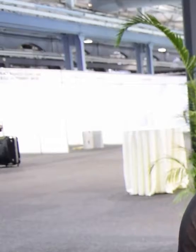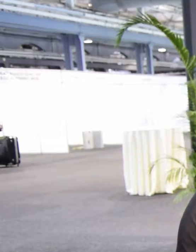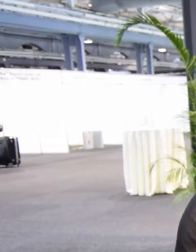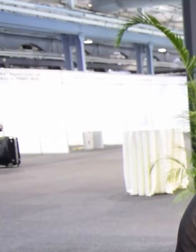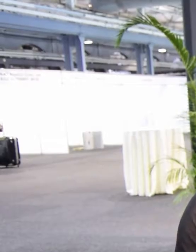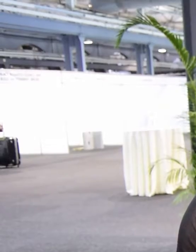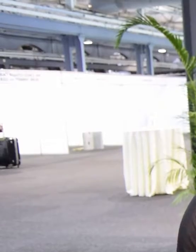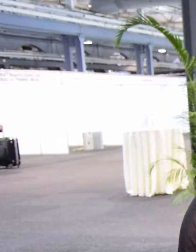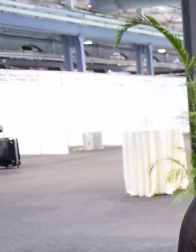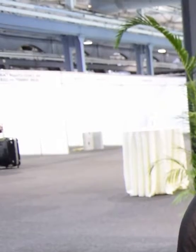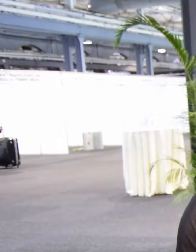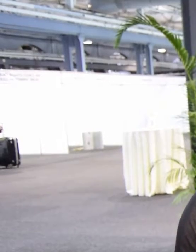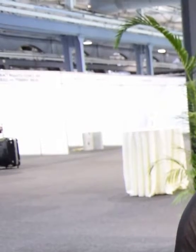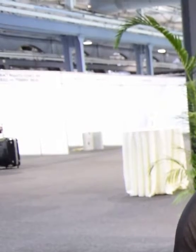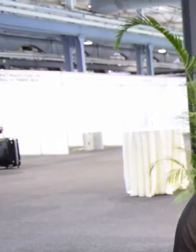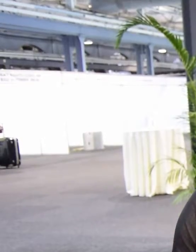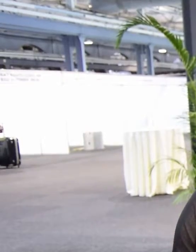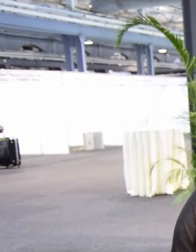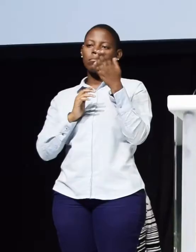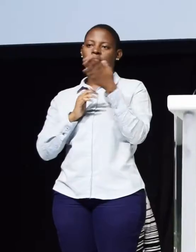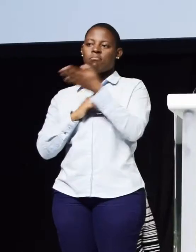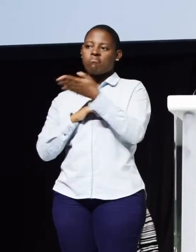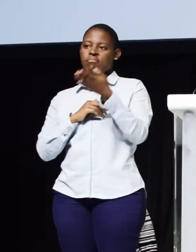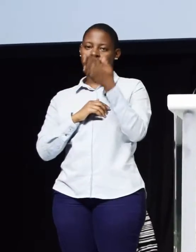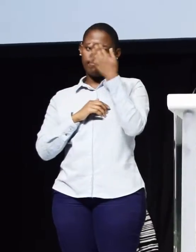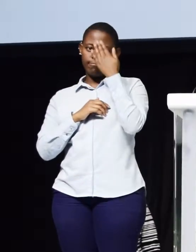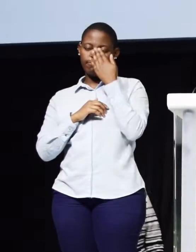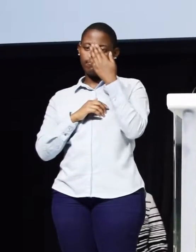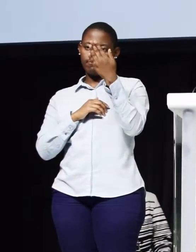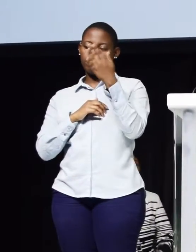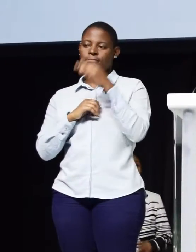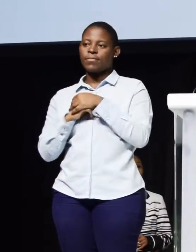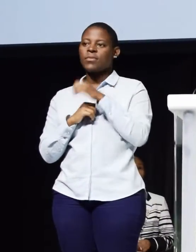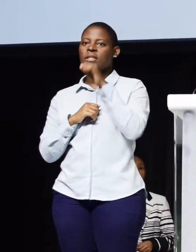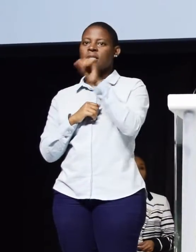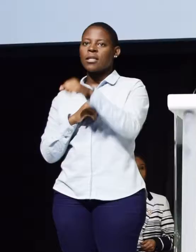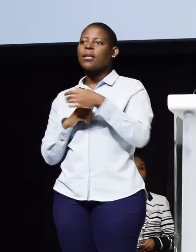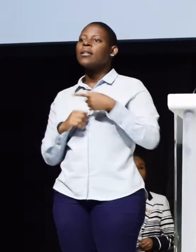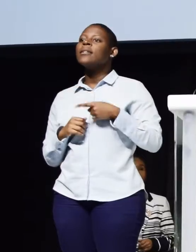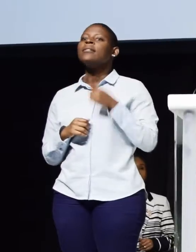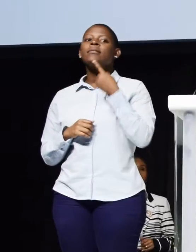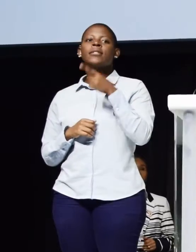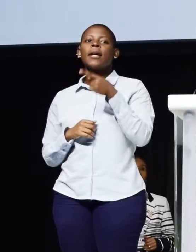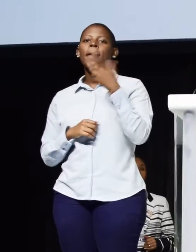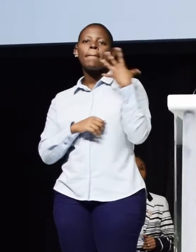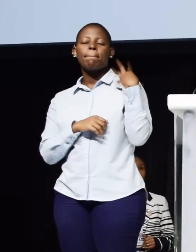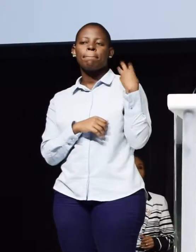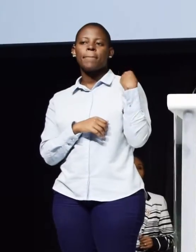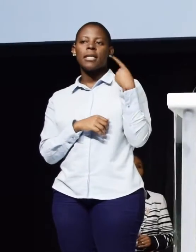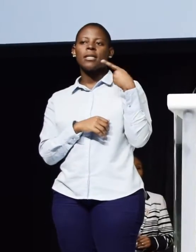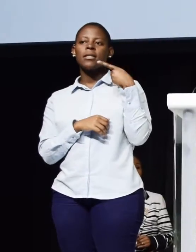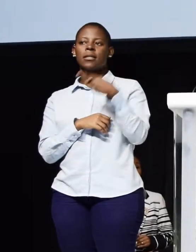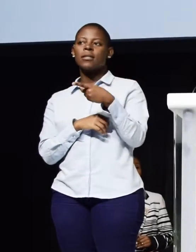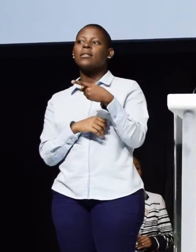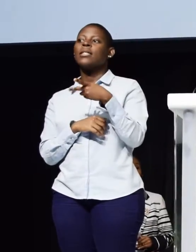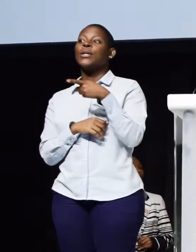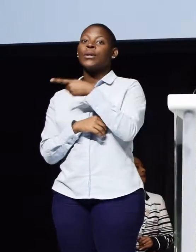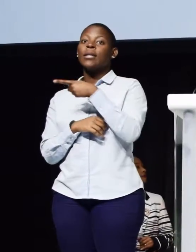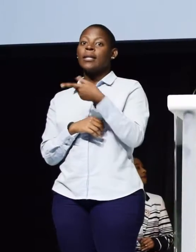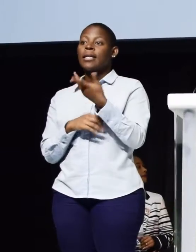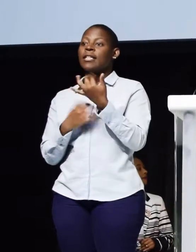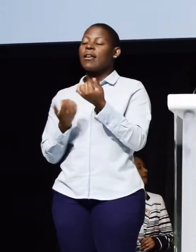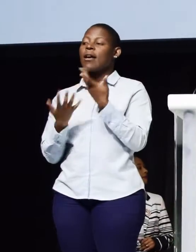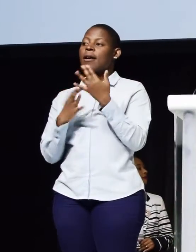Human Settlement in Daba I think we can safely say Minister, we have held this successful